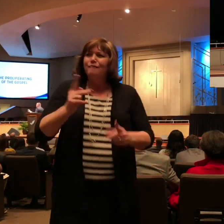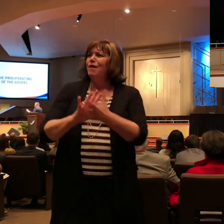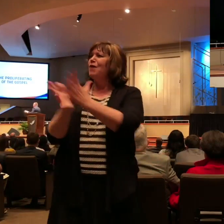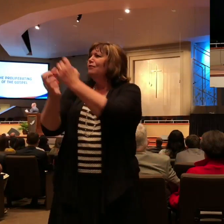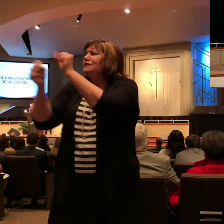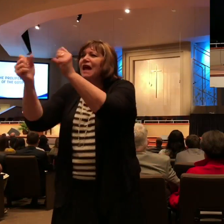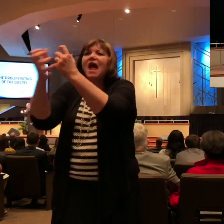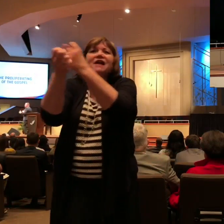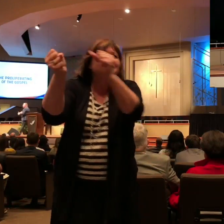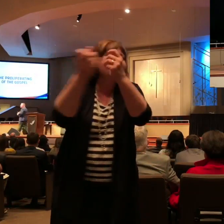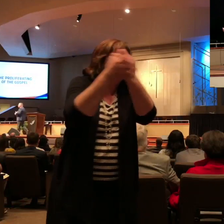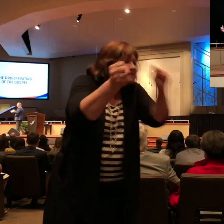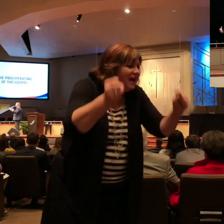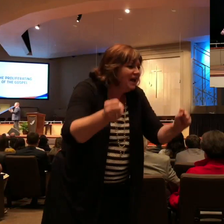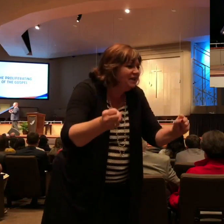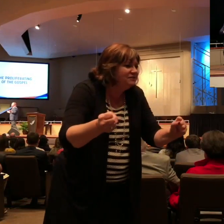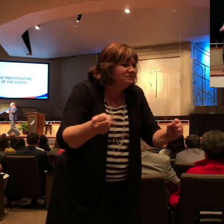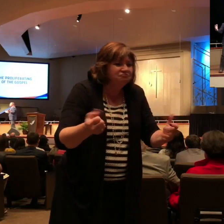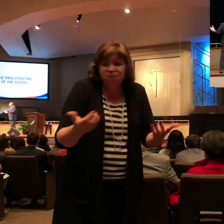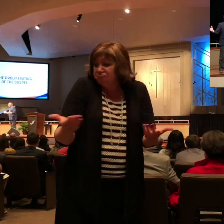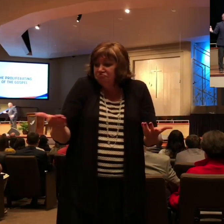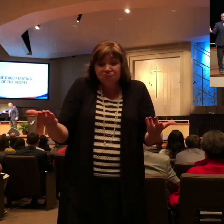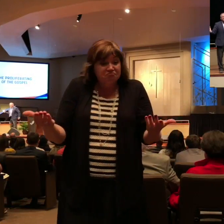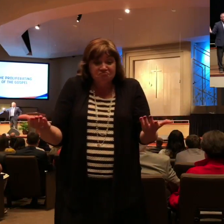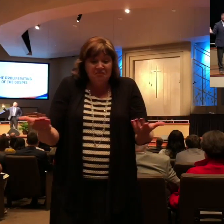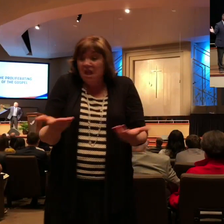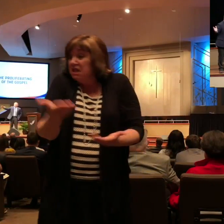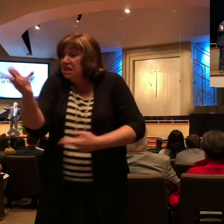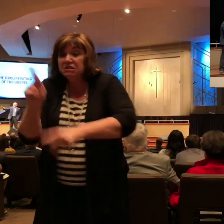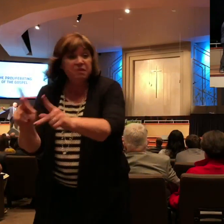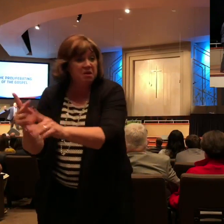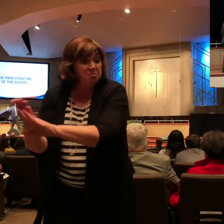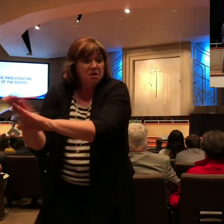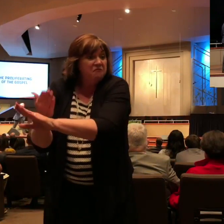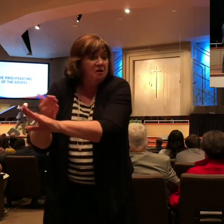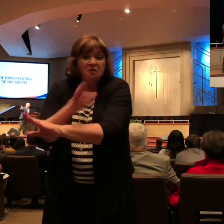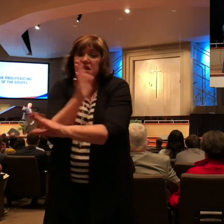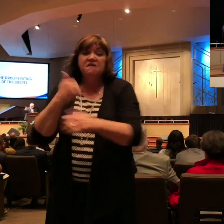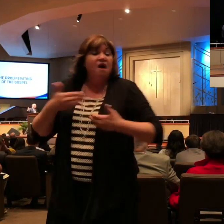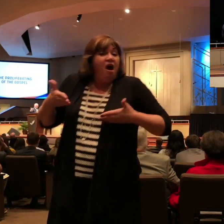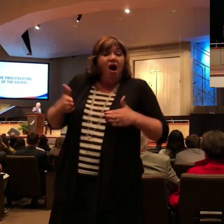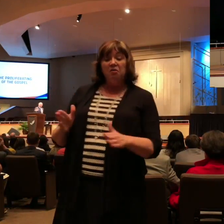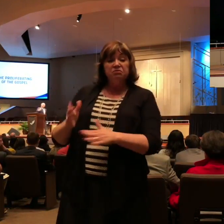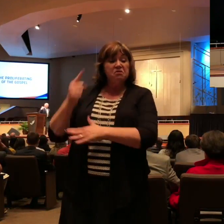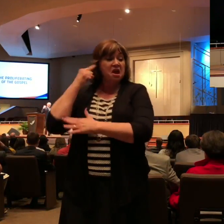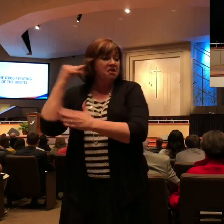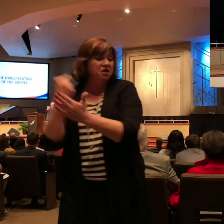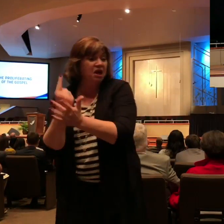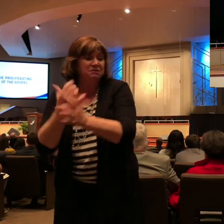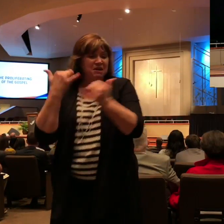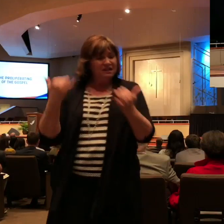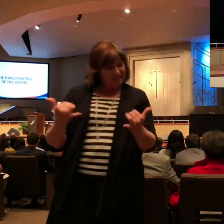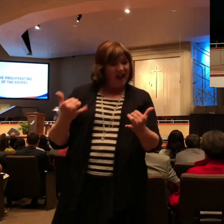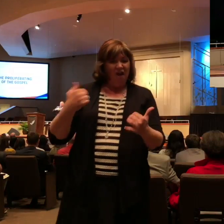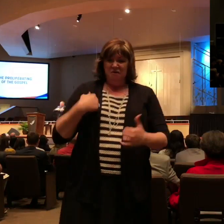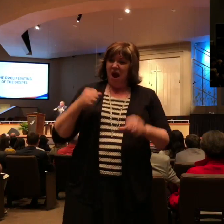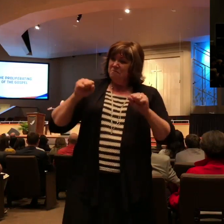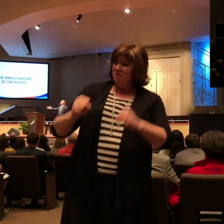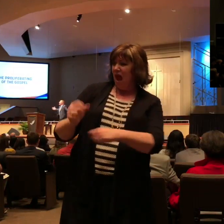saved. In fact, people who weren't witnessing to anyone before, now they're going out. And they're not just going out. They're going out in confidence. It's